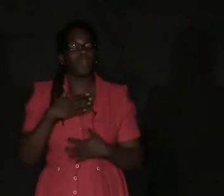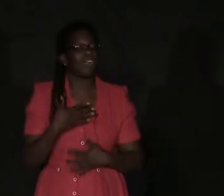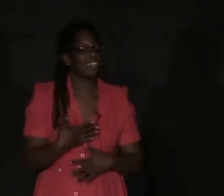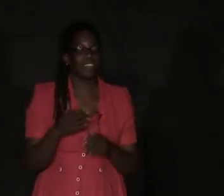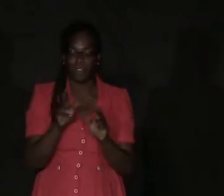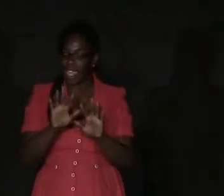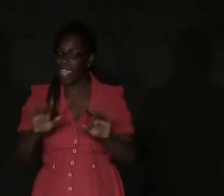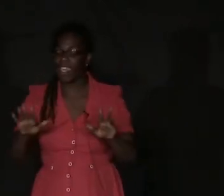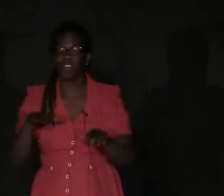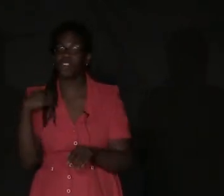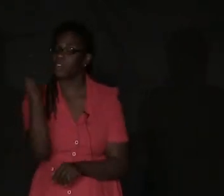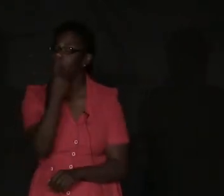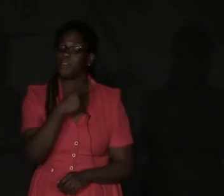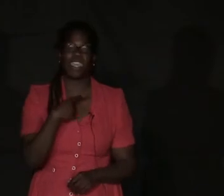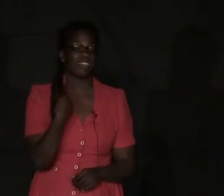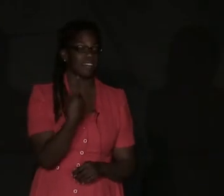body, your hands, your face.